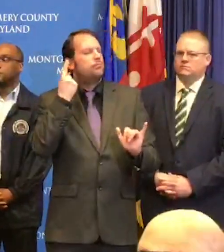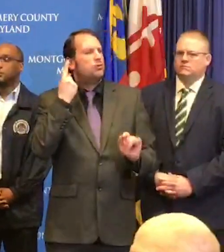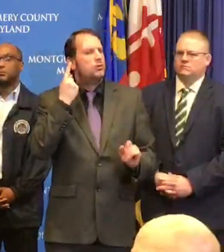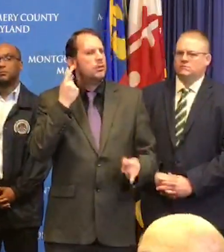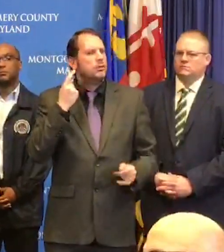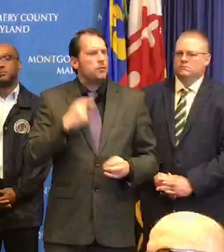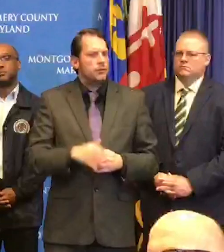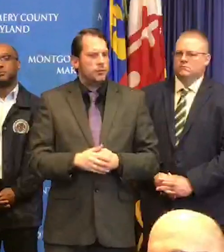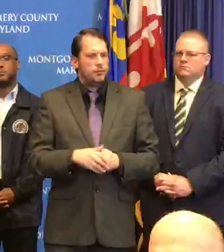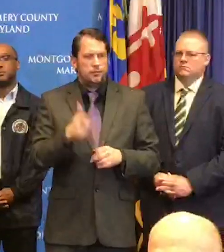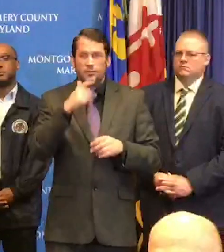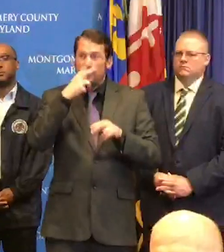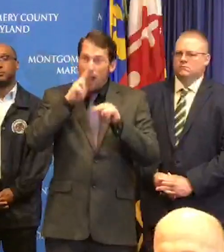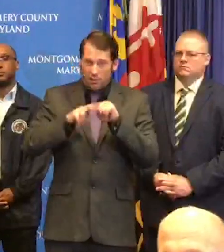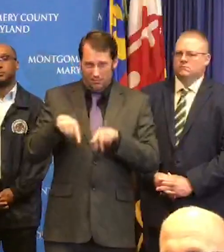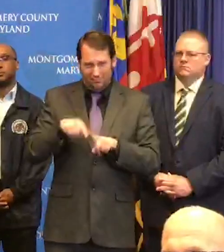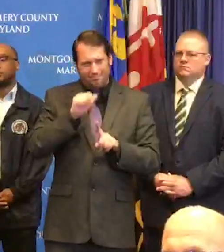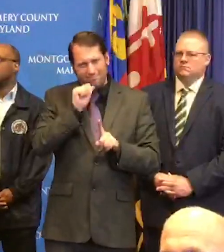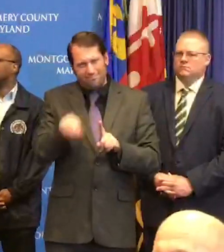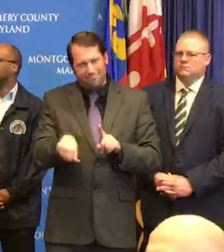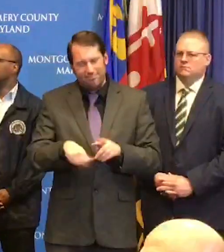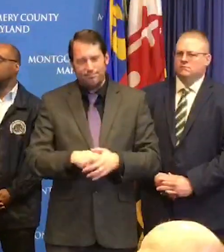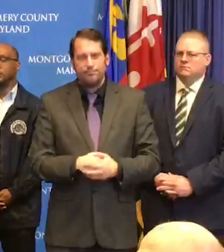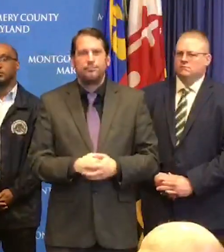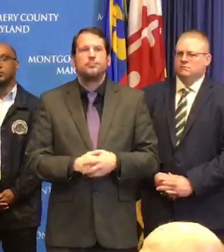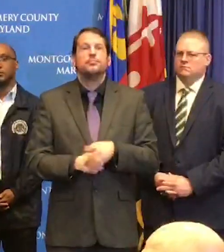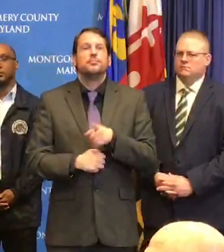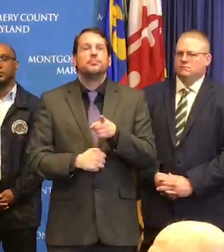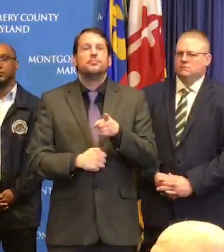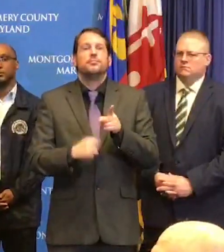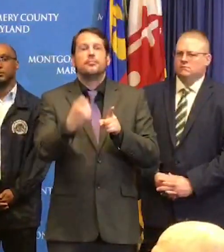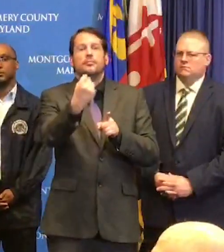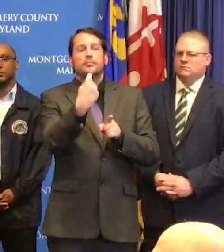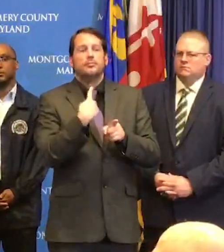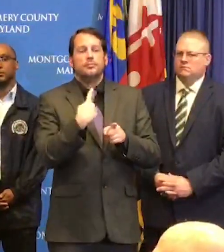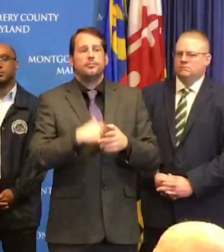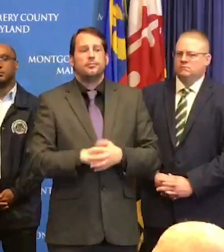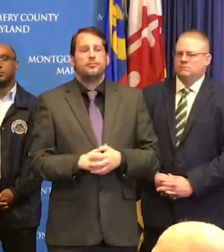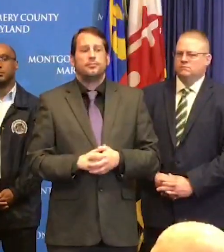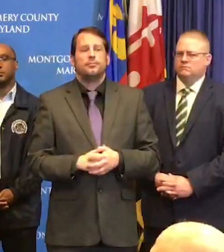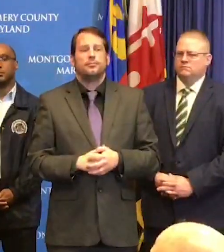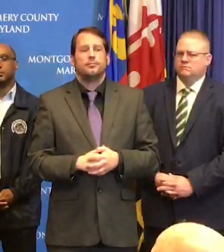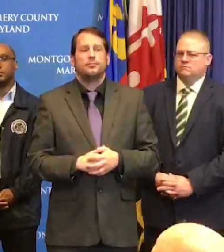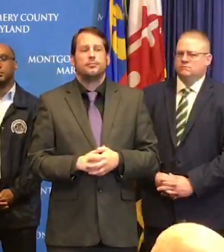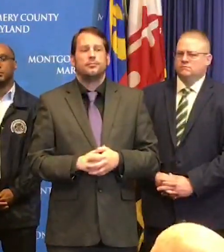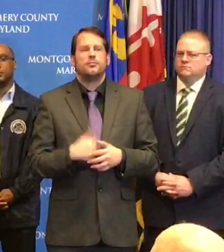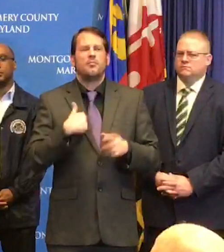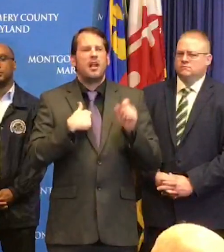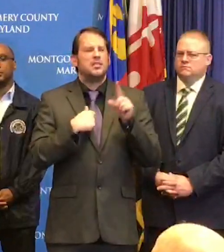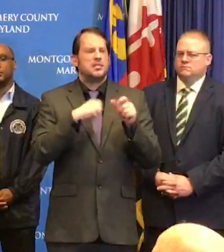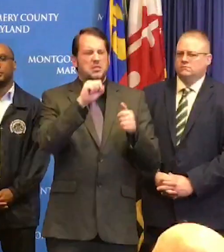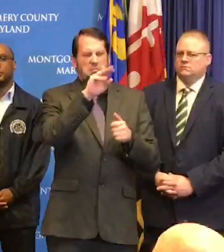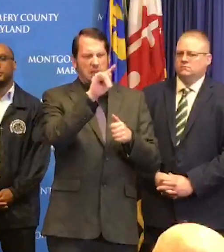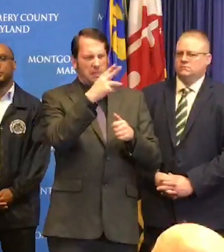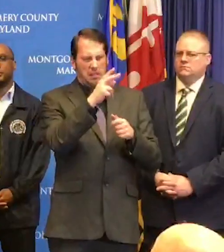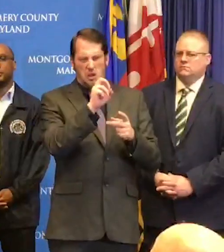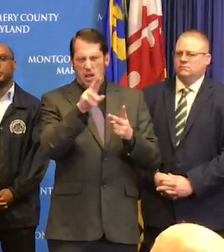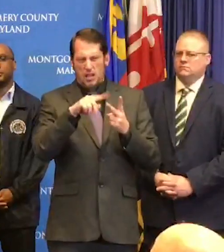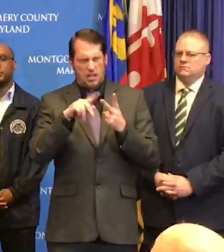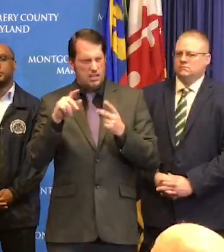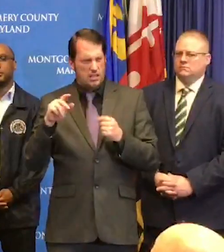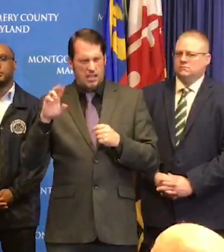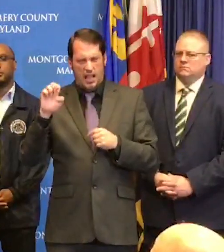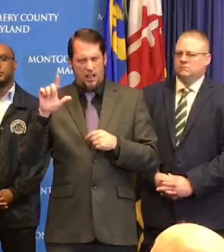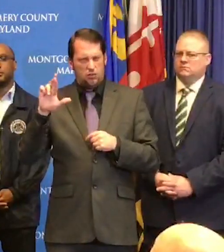is Mr. Ellers, or Mr. Smith, but to parents that aren't getting the news today about the school being out for two weeks